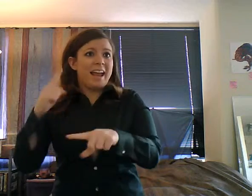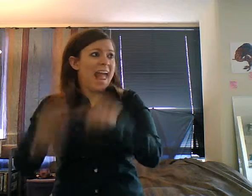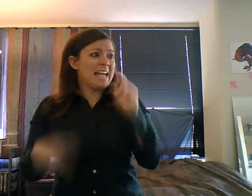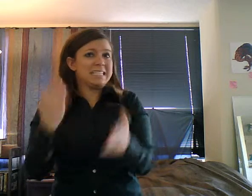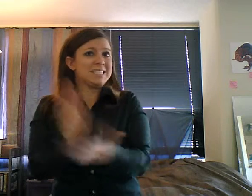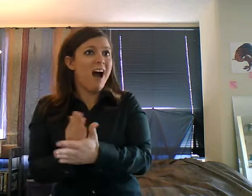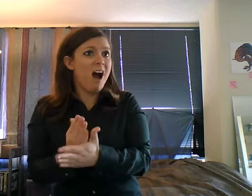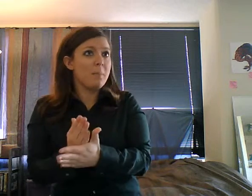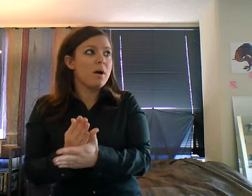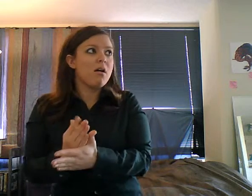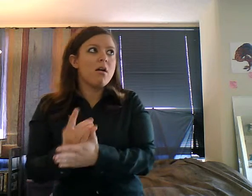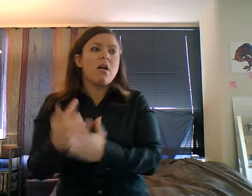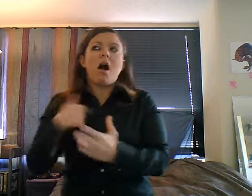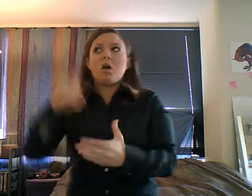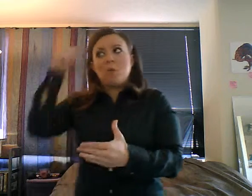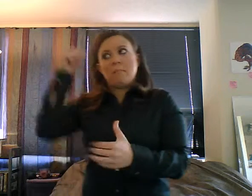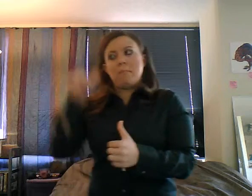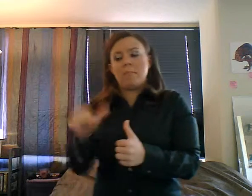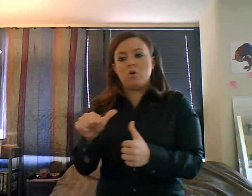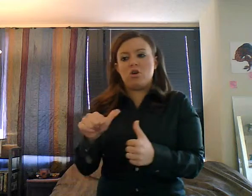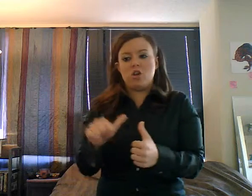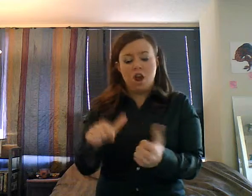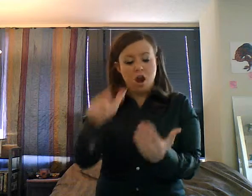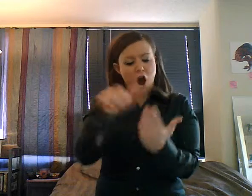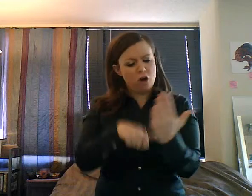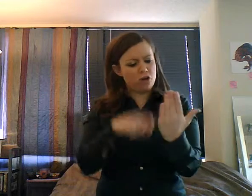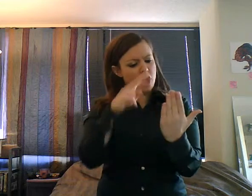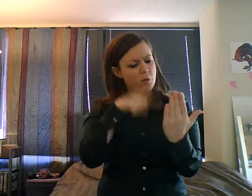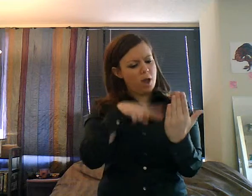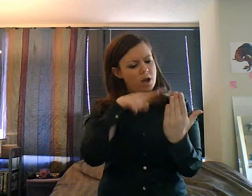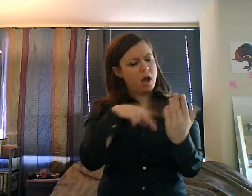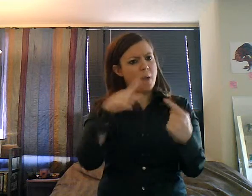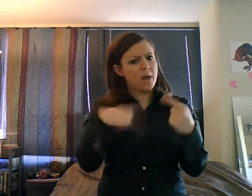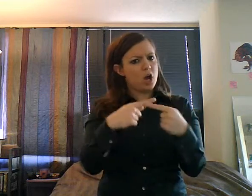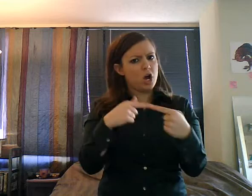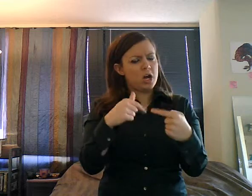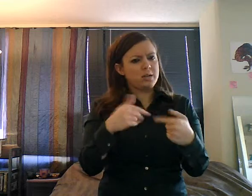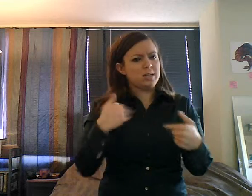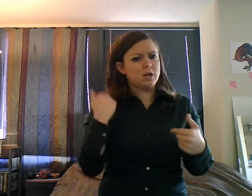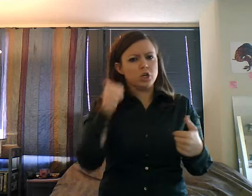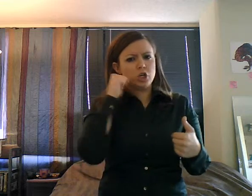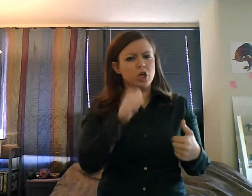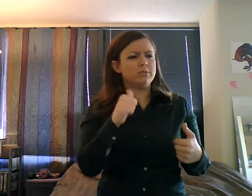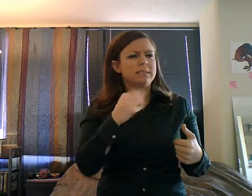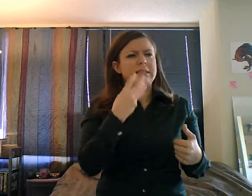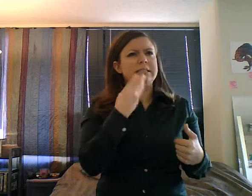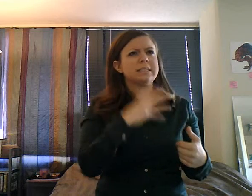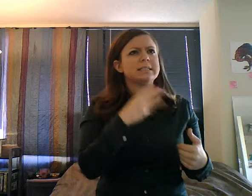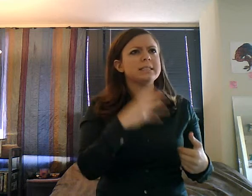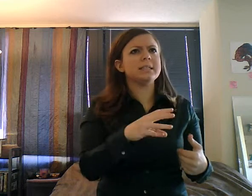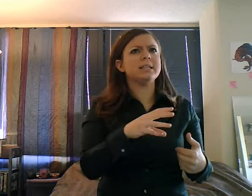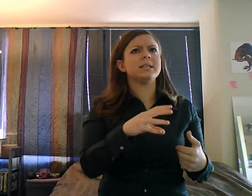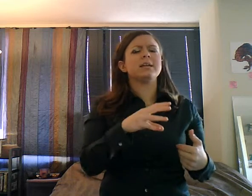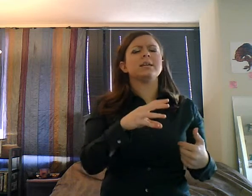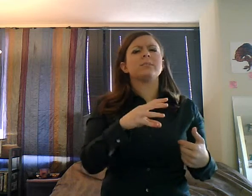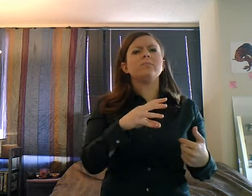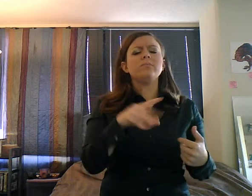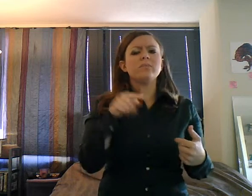never have. She was like 16, driving like a Jaguar or something. And she was going, she was in a big city